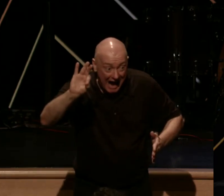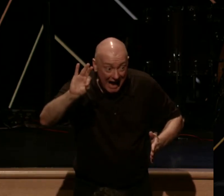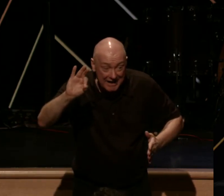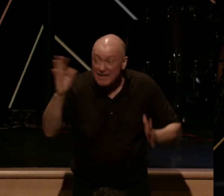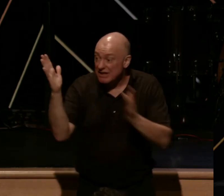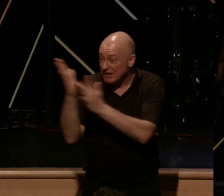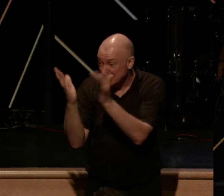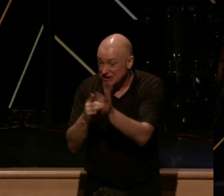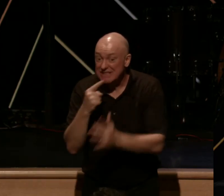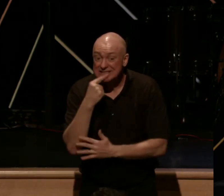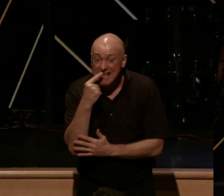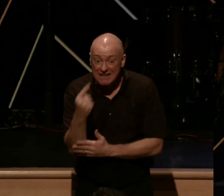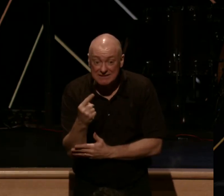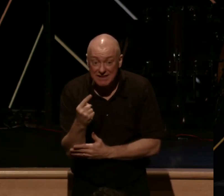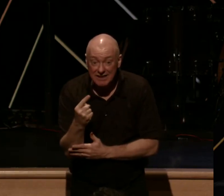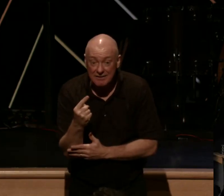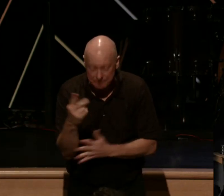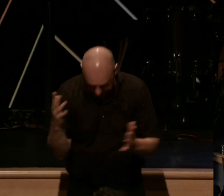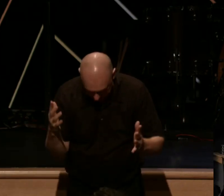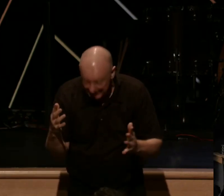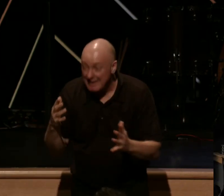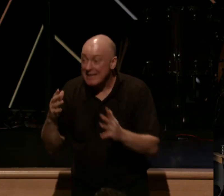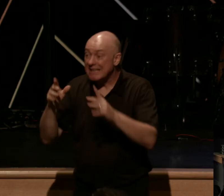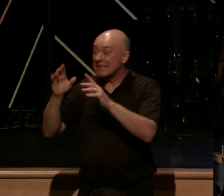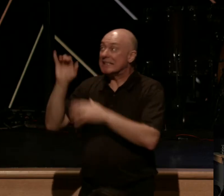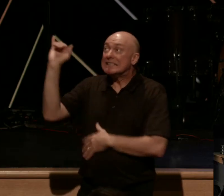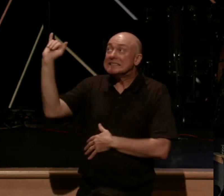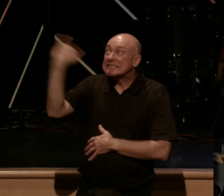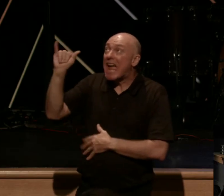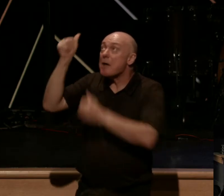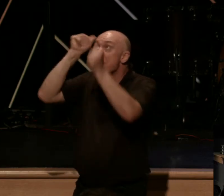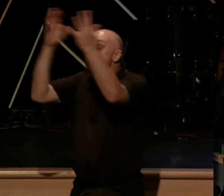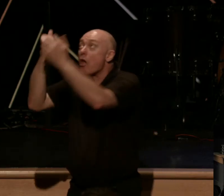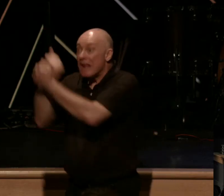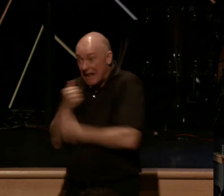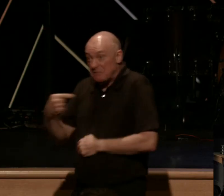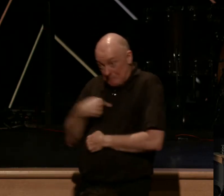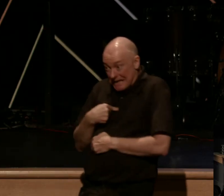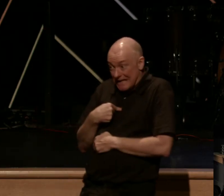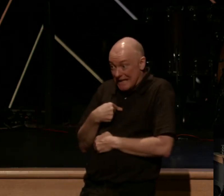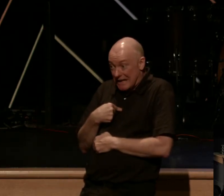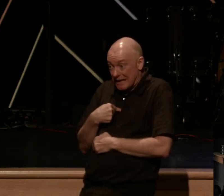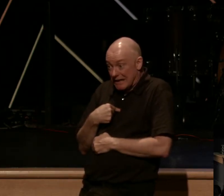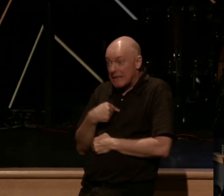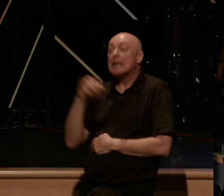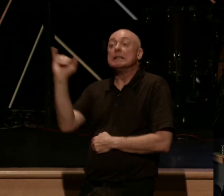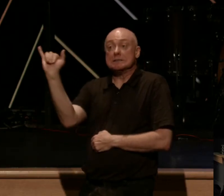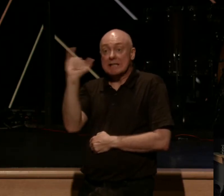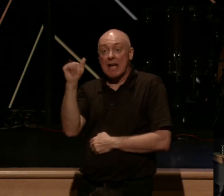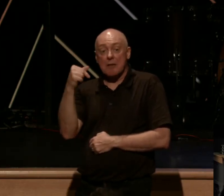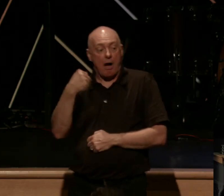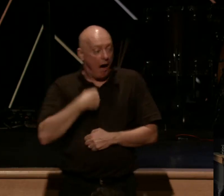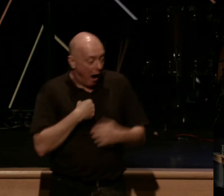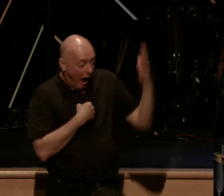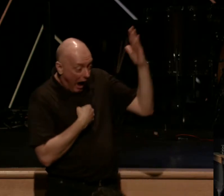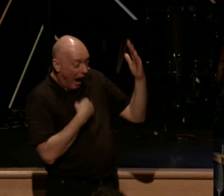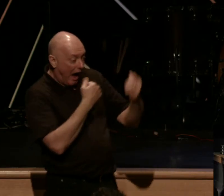says. As the Father has loved me, so have I loved